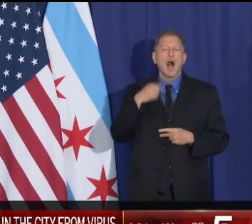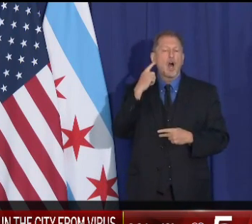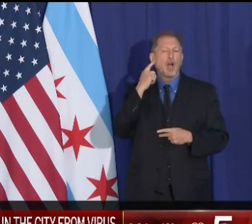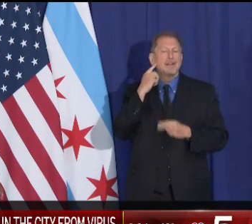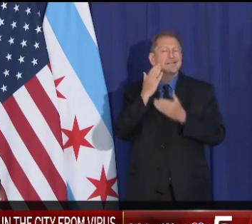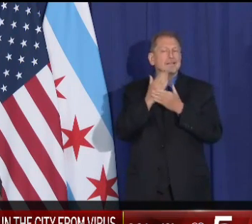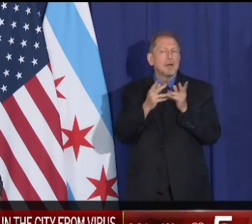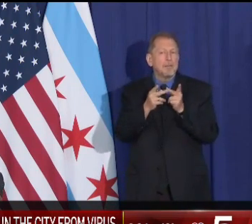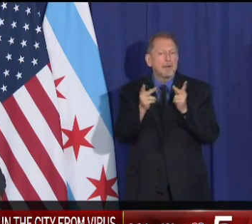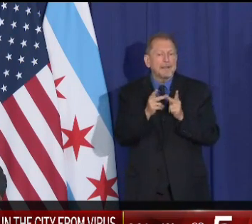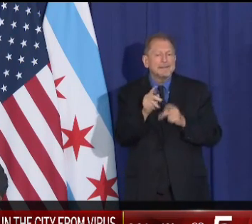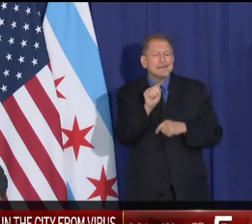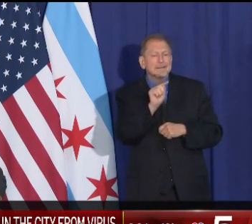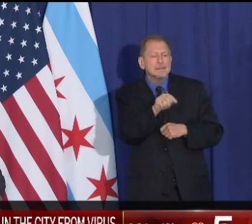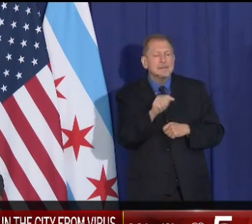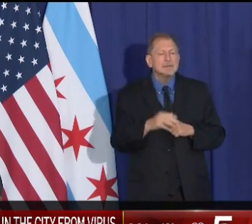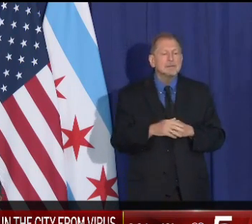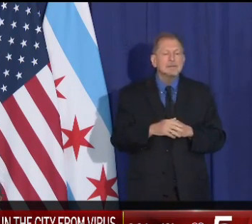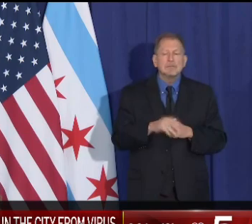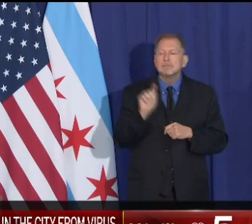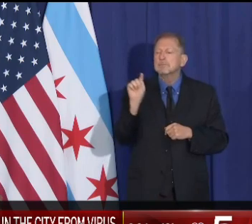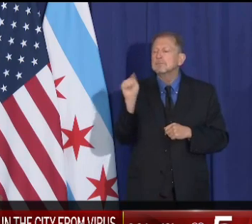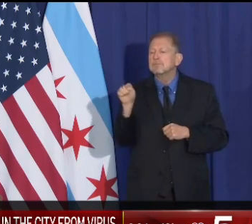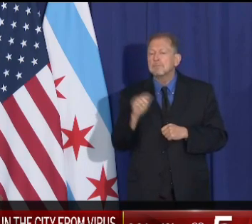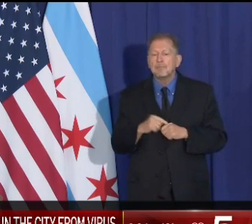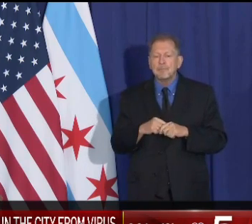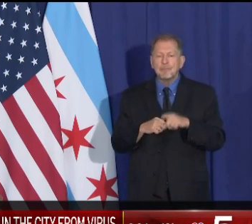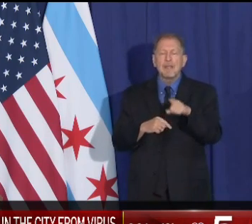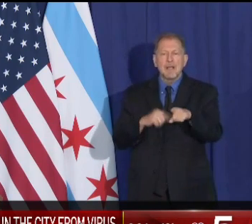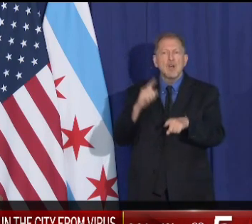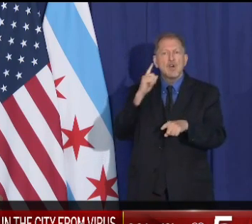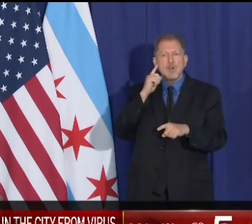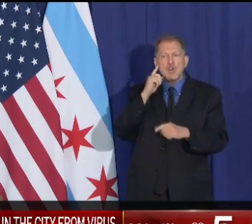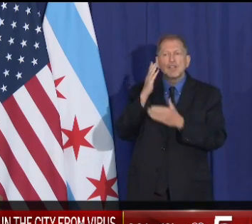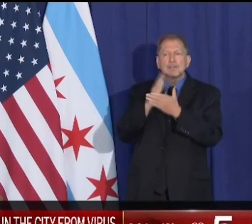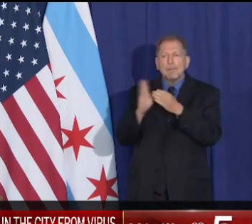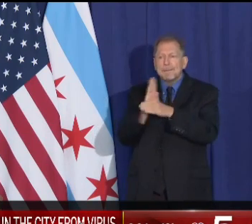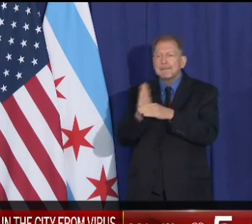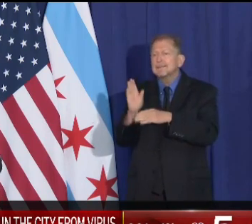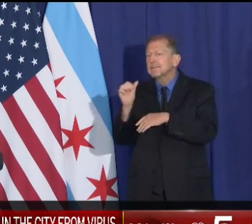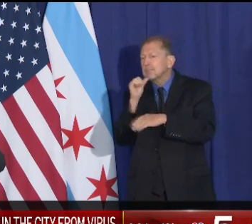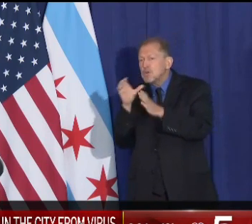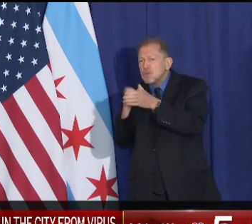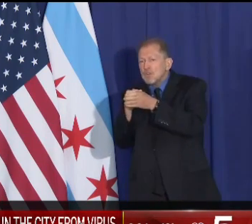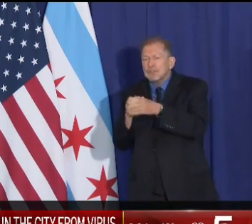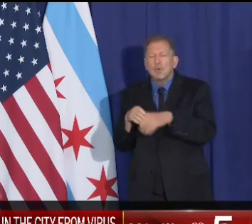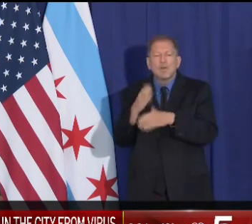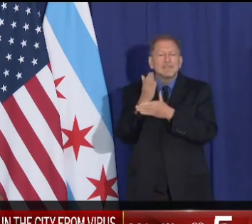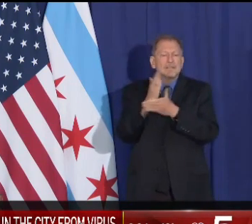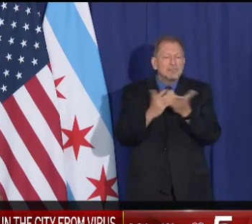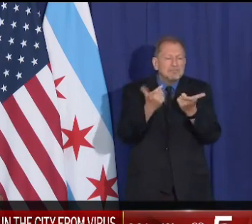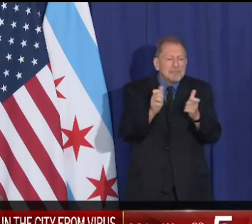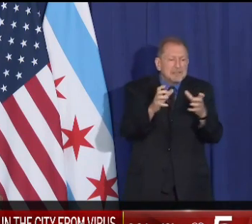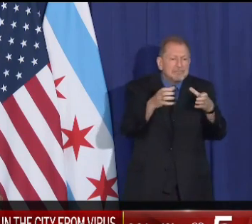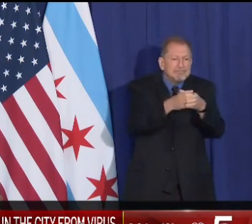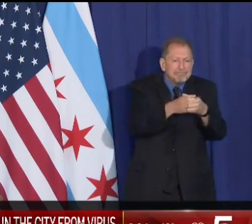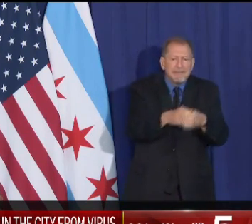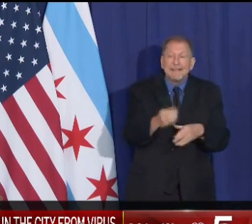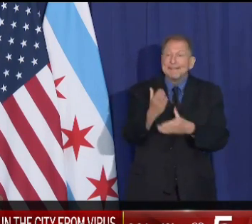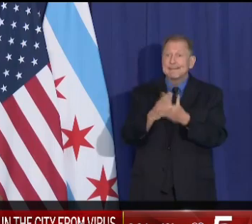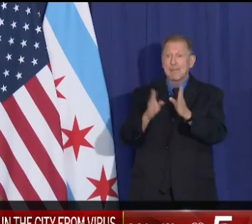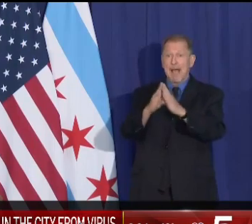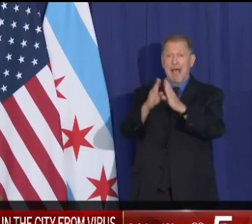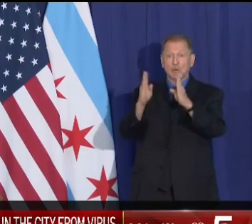venues across the city, in some businesses, in some big spaces, in some houses